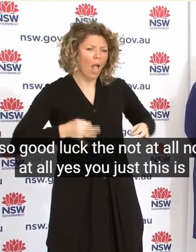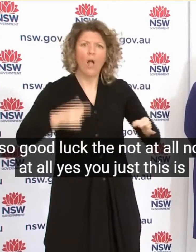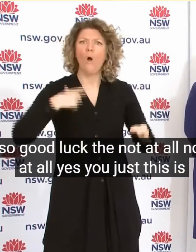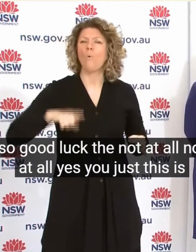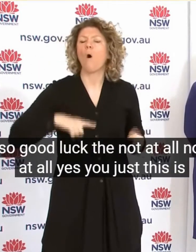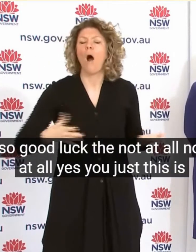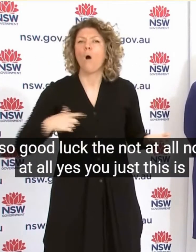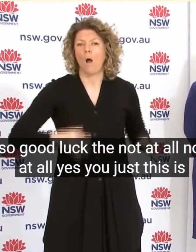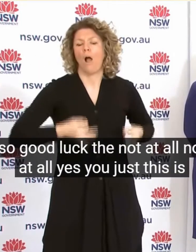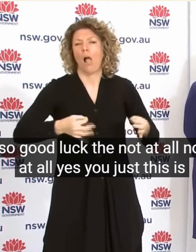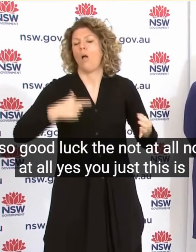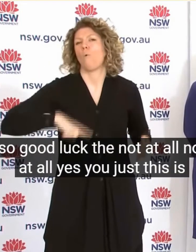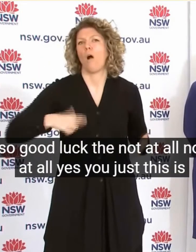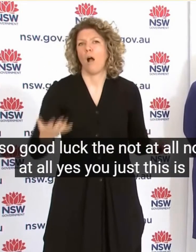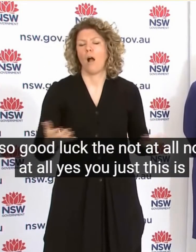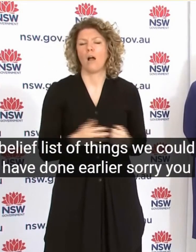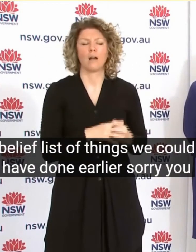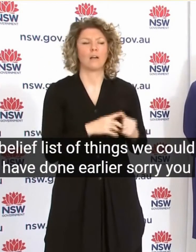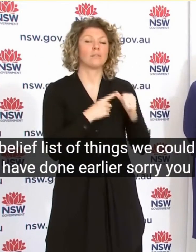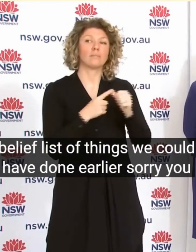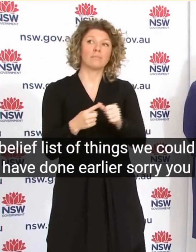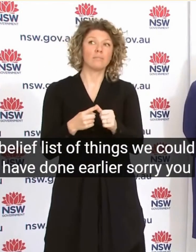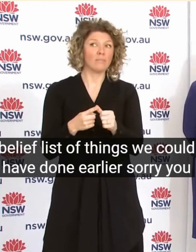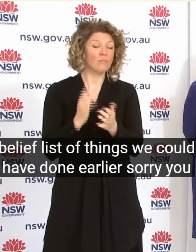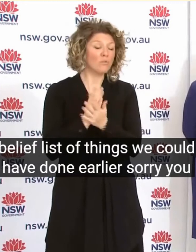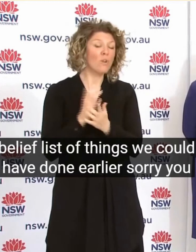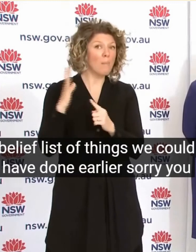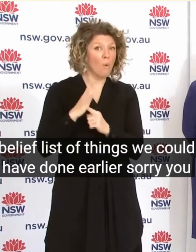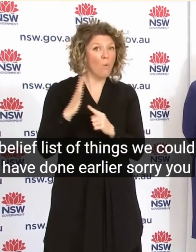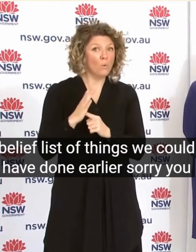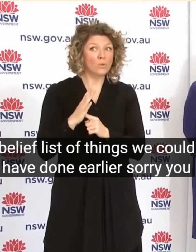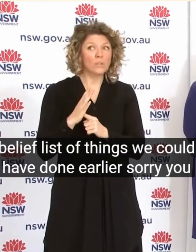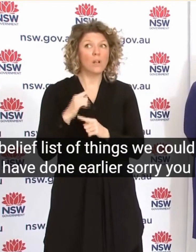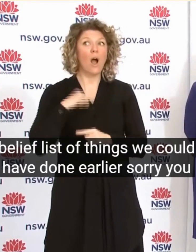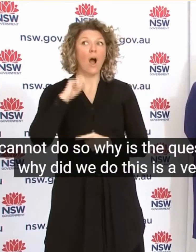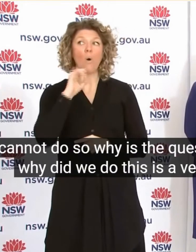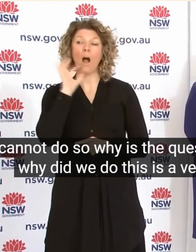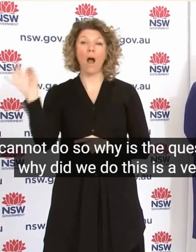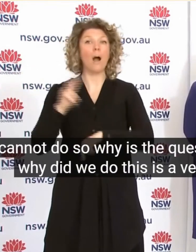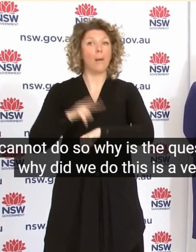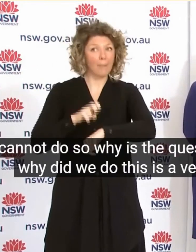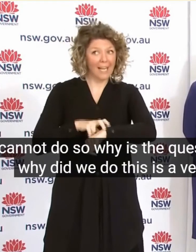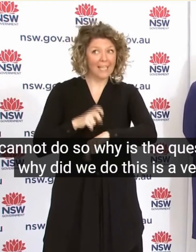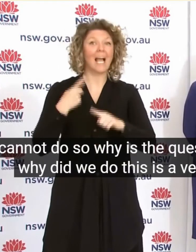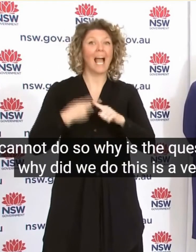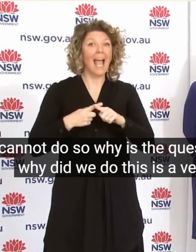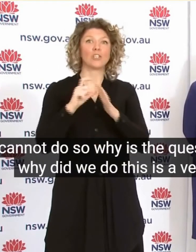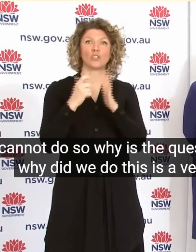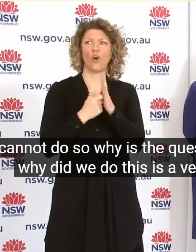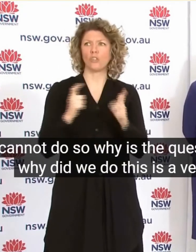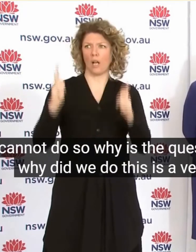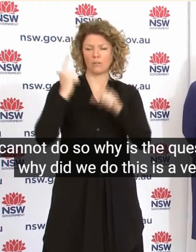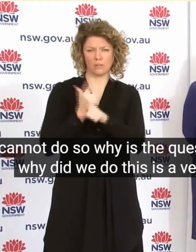Why Is The Question Why This Is A Very Important Point And I Will Ask The Police Commissioner And Dr. Chant To Verify